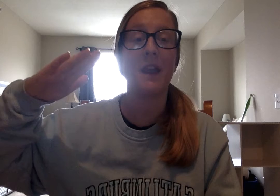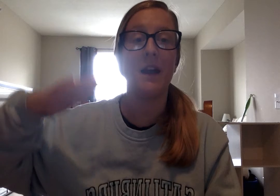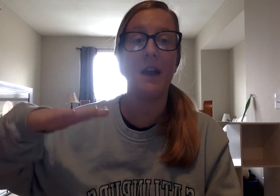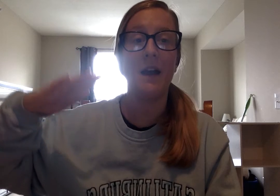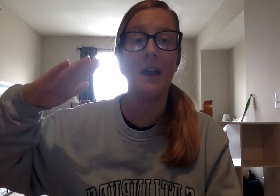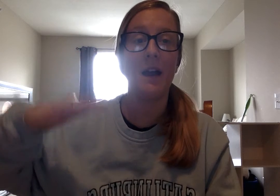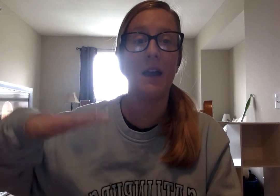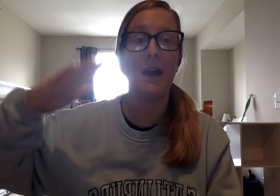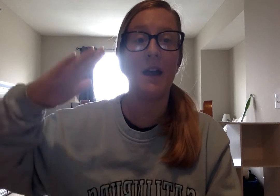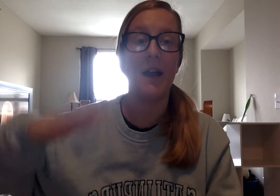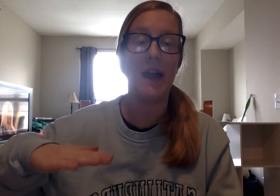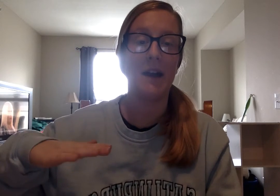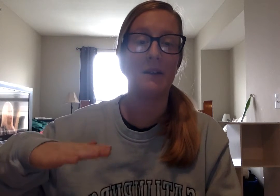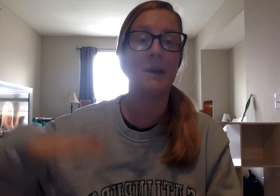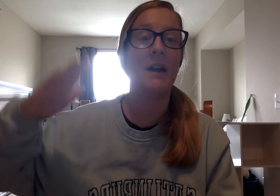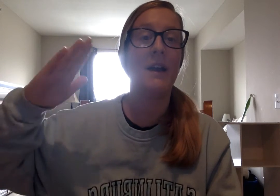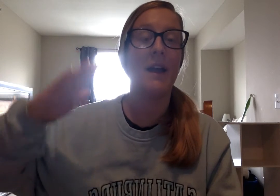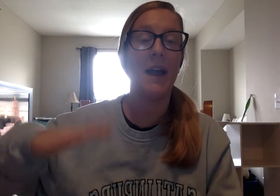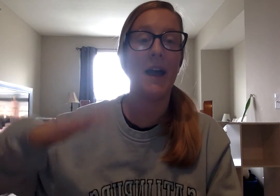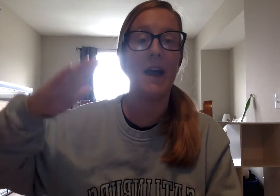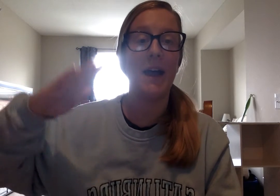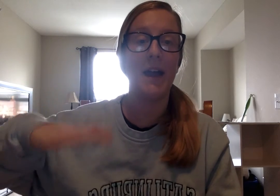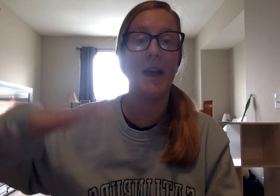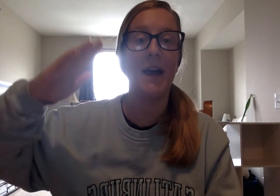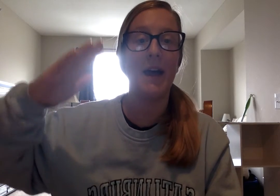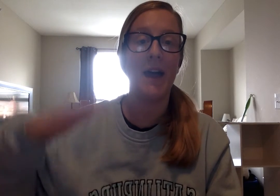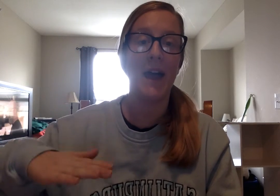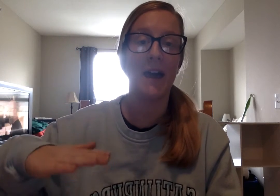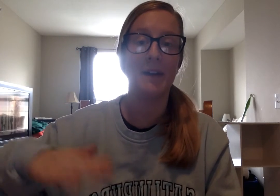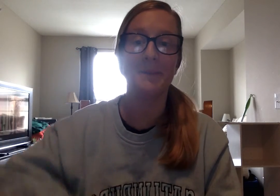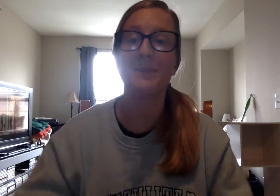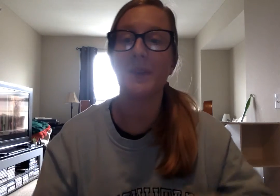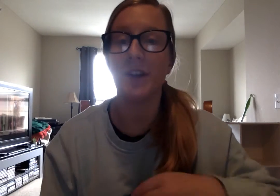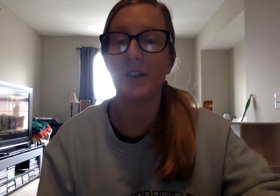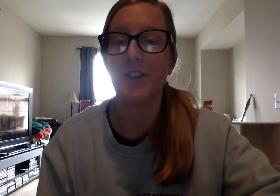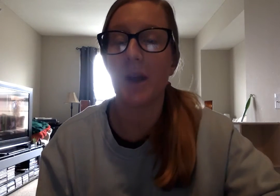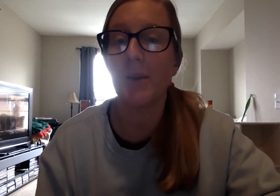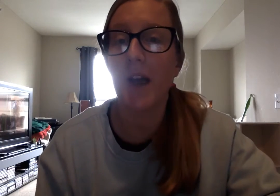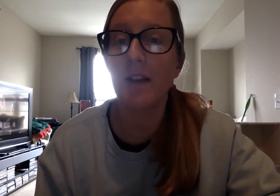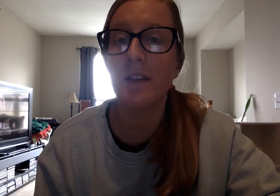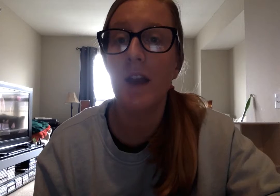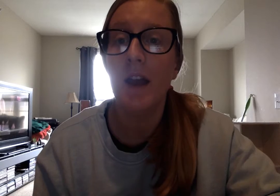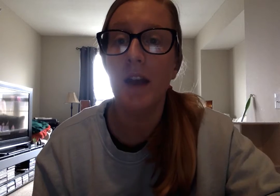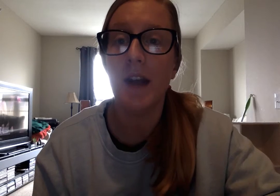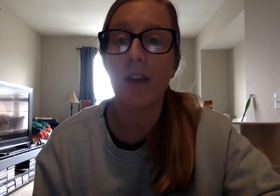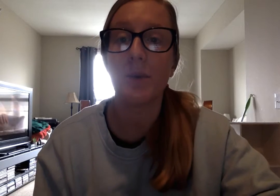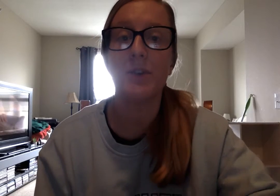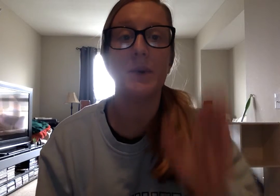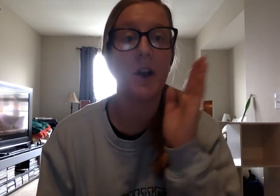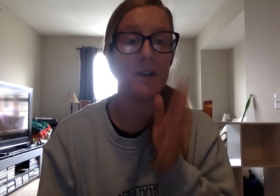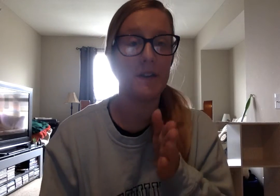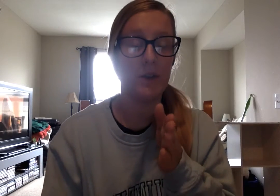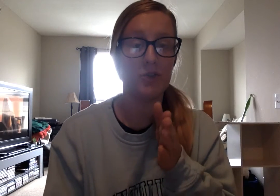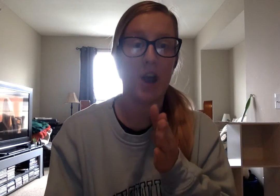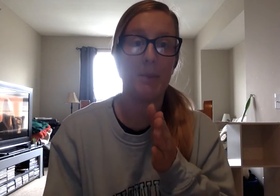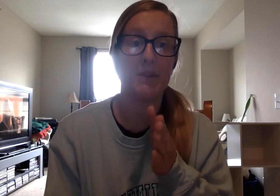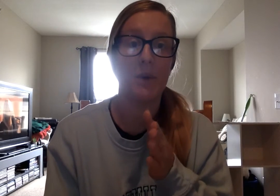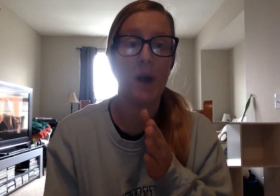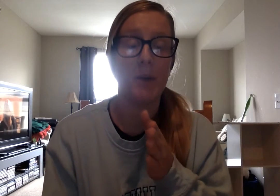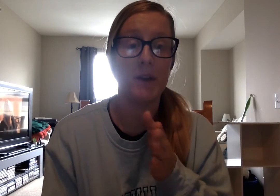Eh, eh, atom. Eh, eh, atom. Good job, you guys. Next, we're doing our single chopper. So I'm going